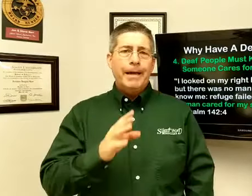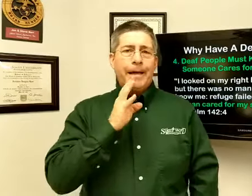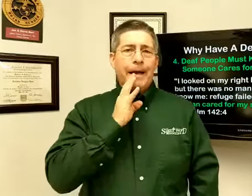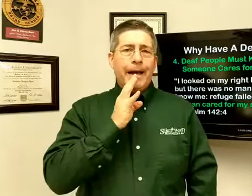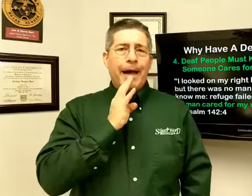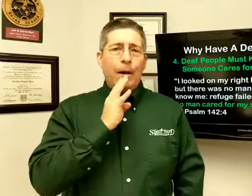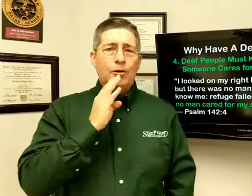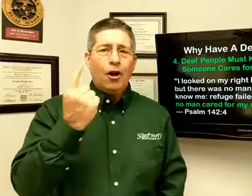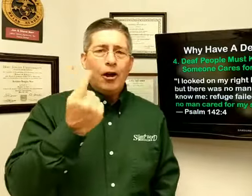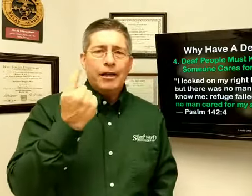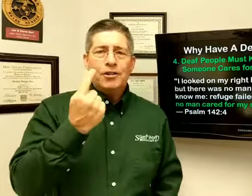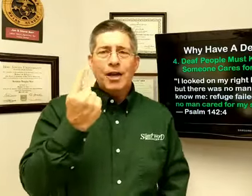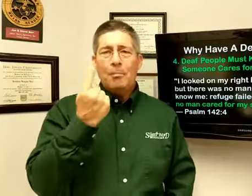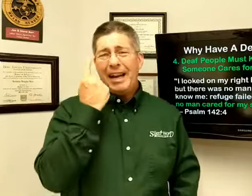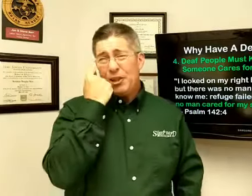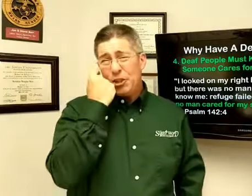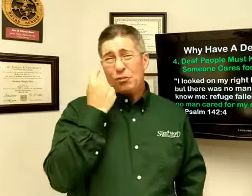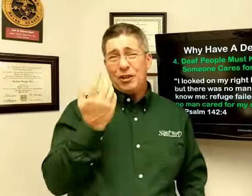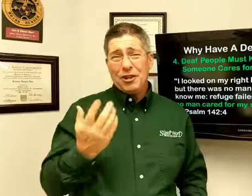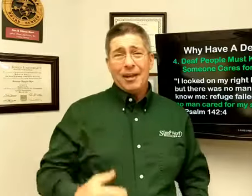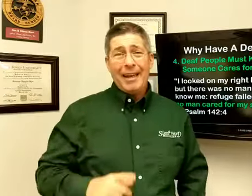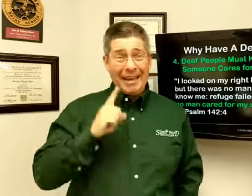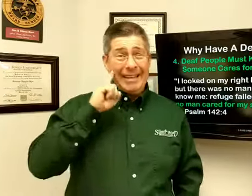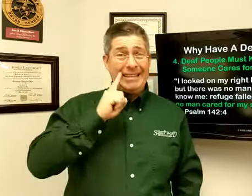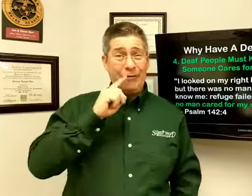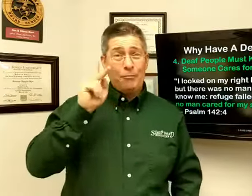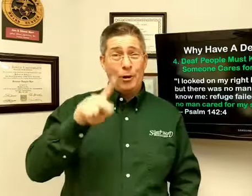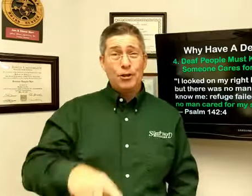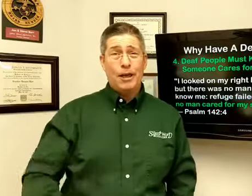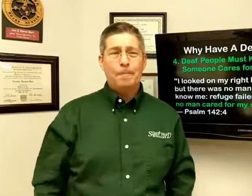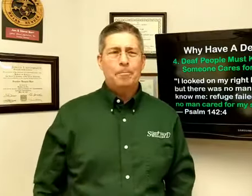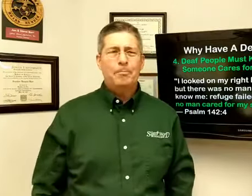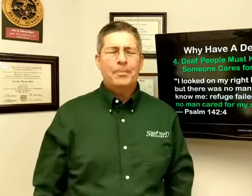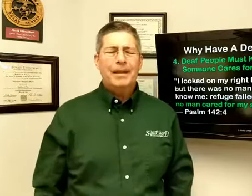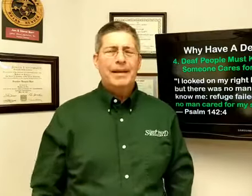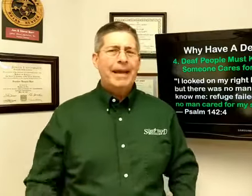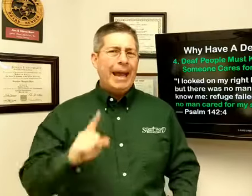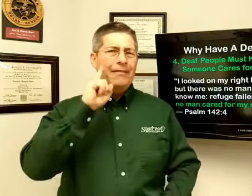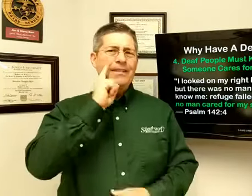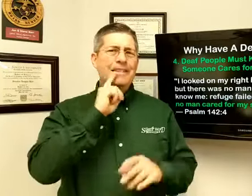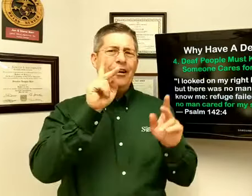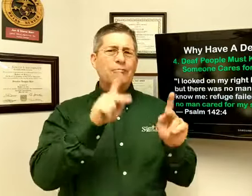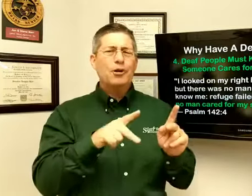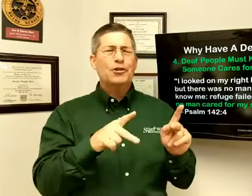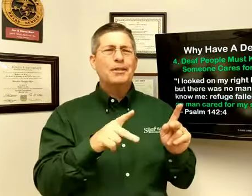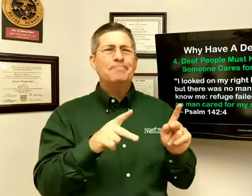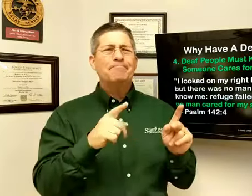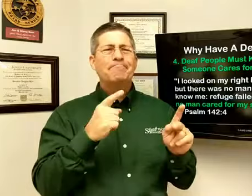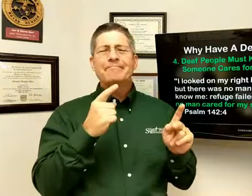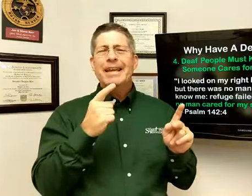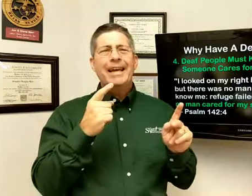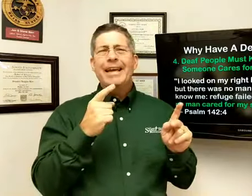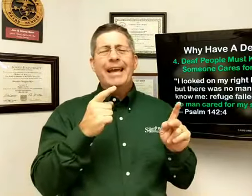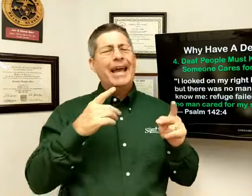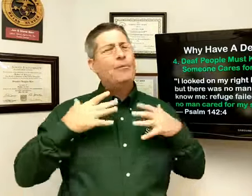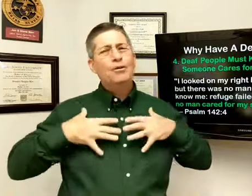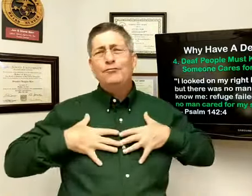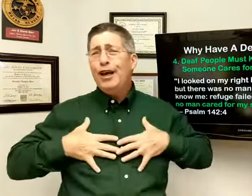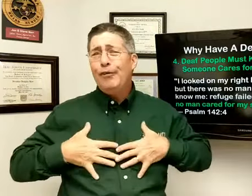I was talking to somebody just recently, deaf person. And this deaf person, he was very